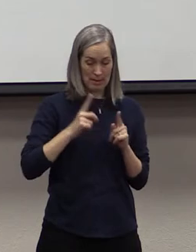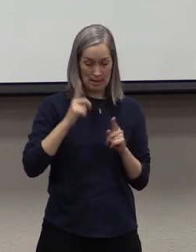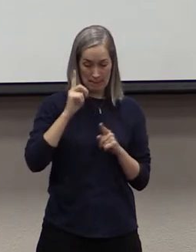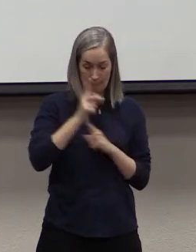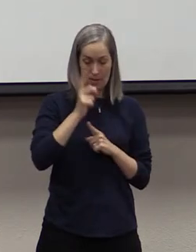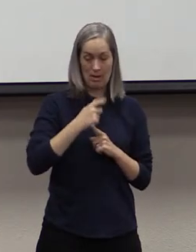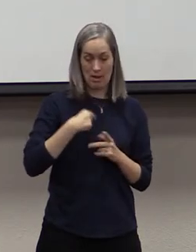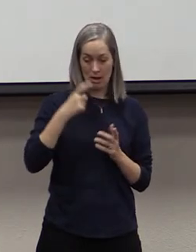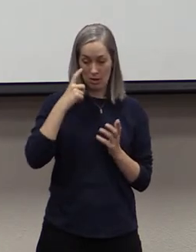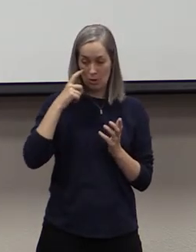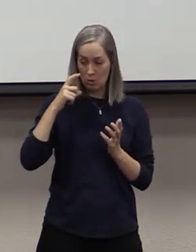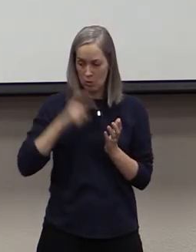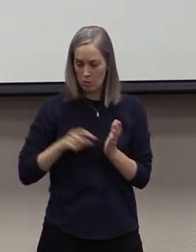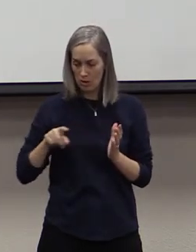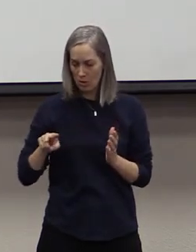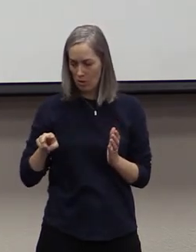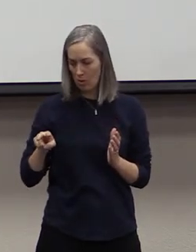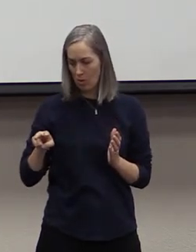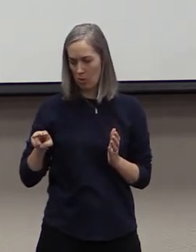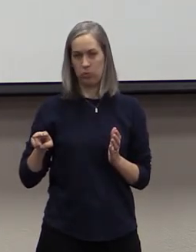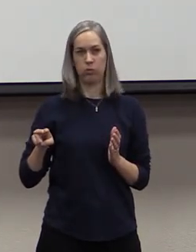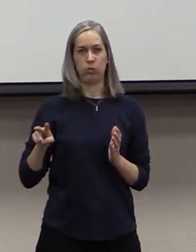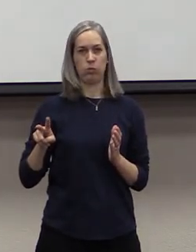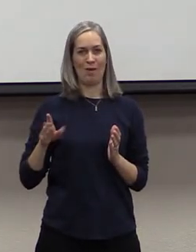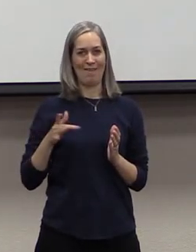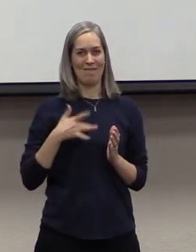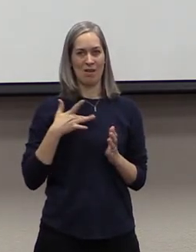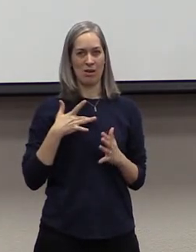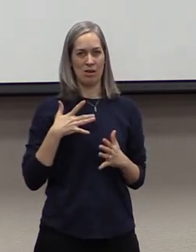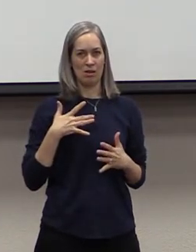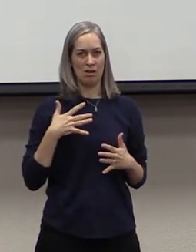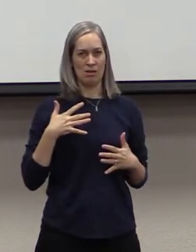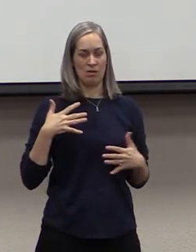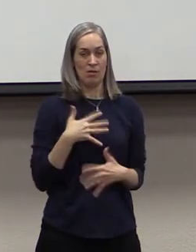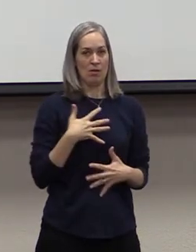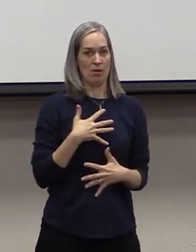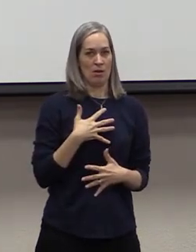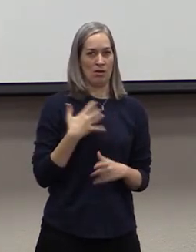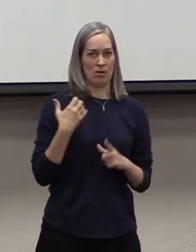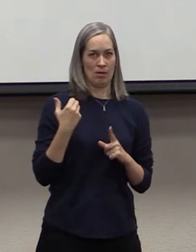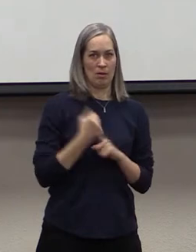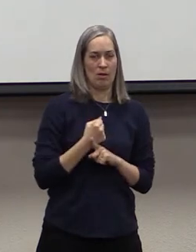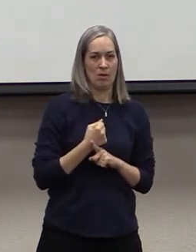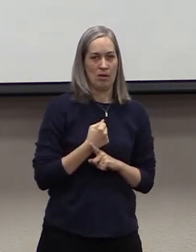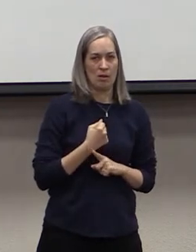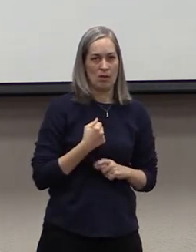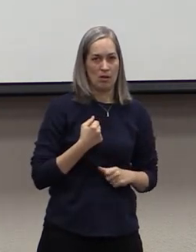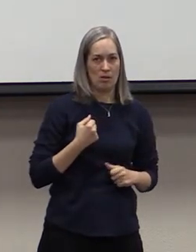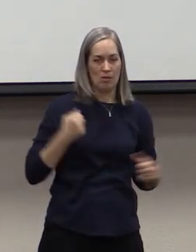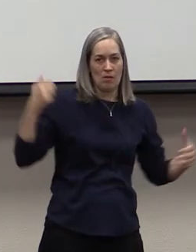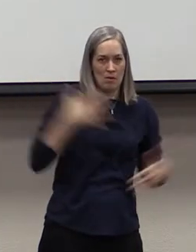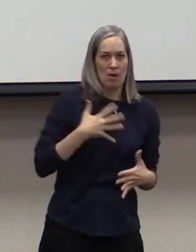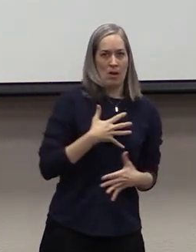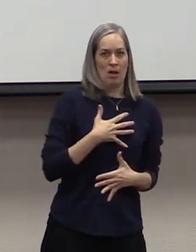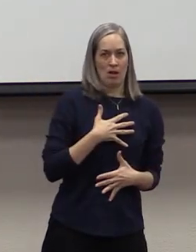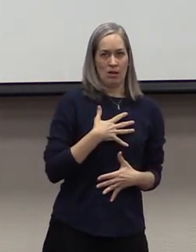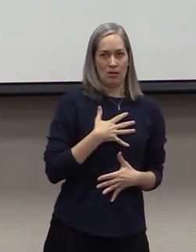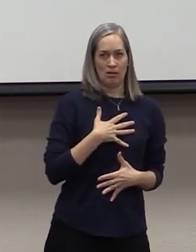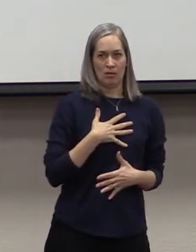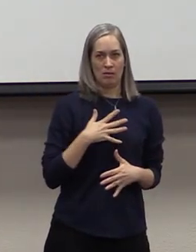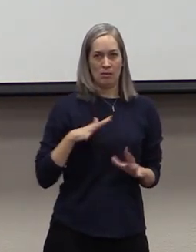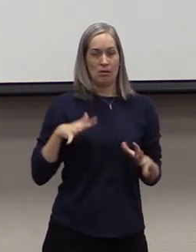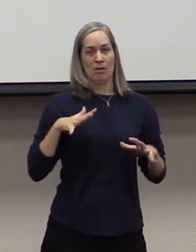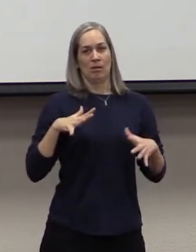noticed it, there was a sense of fear that hit me, this suddenness and this anxiety.